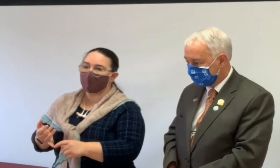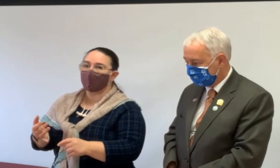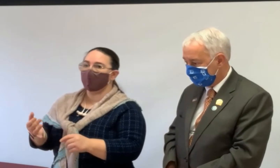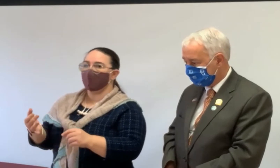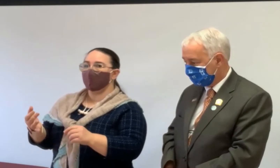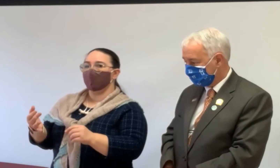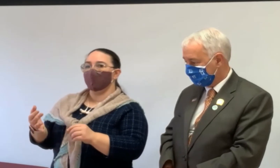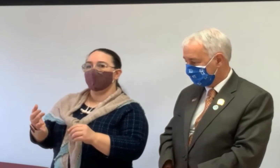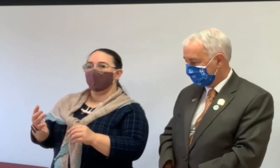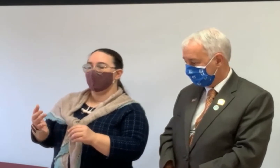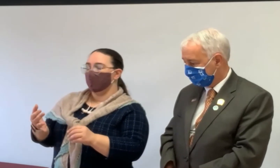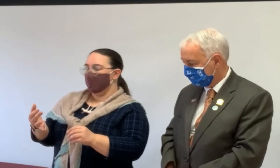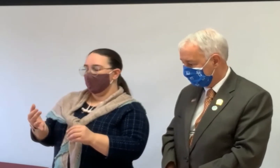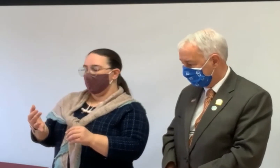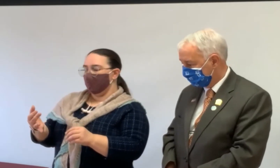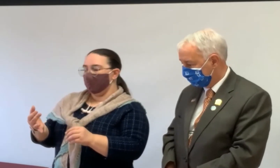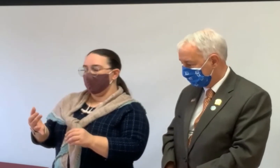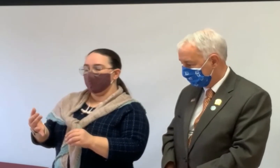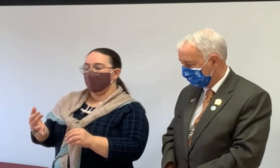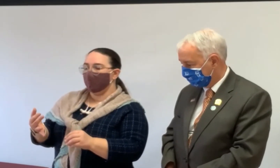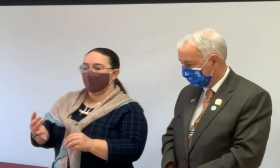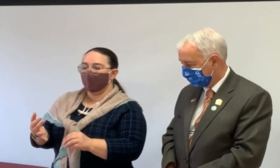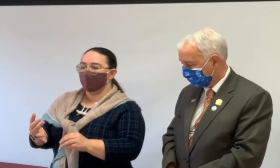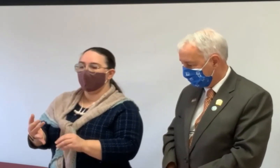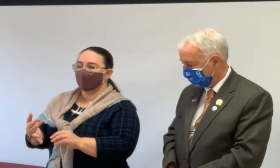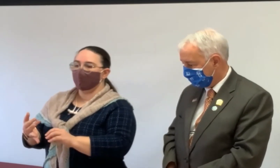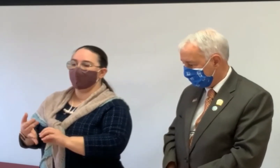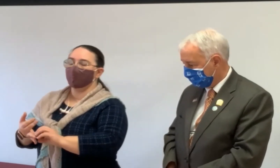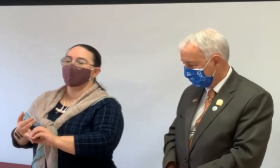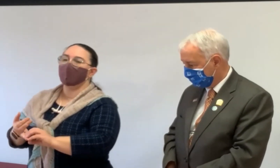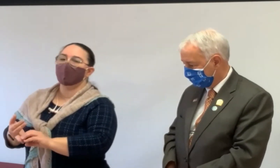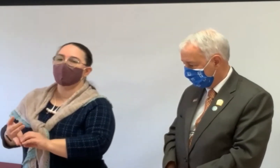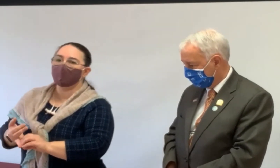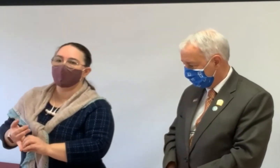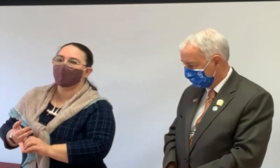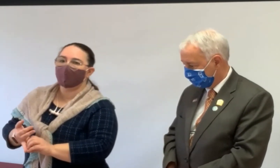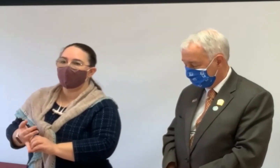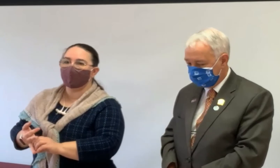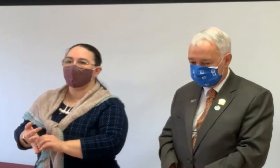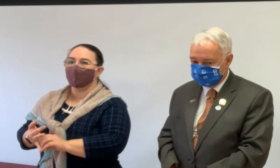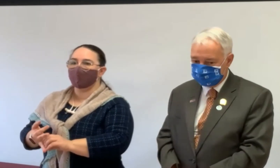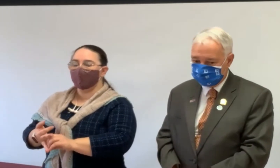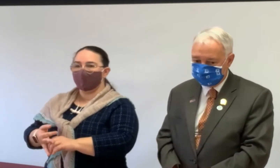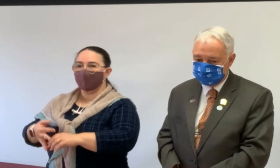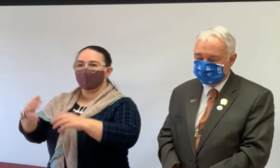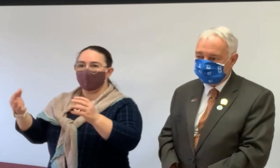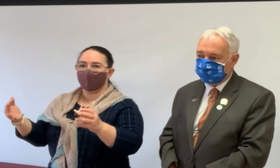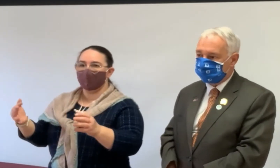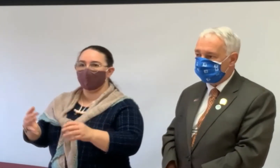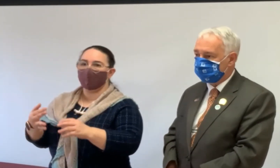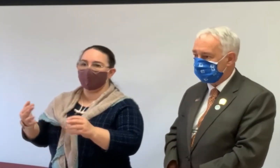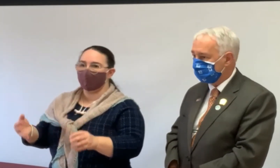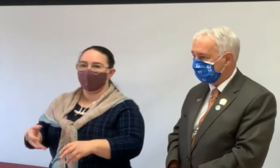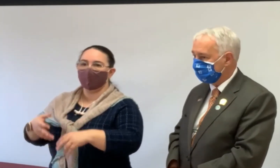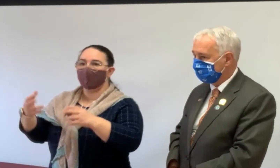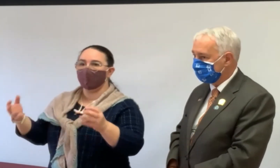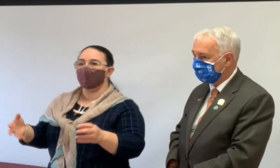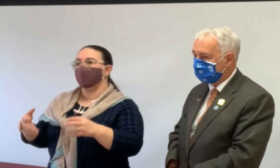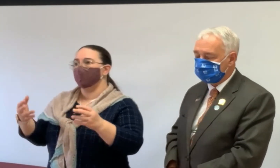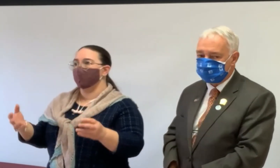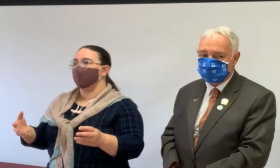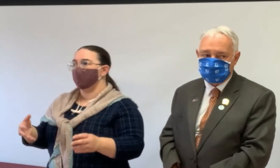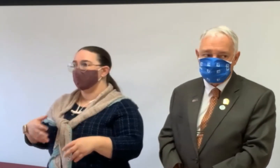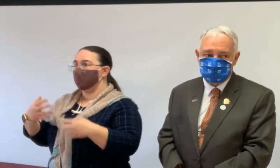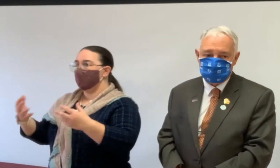bill once a year or their, um, you know, whatever repair is needed on the house, you know, some, some big ticket item, like a new